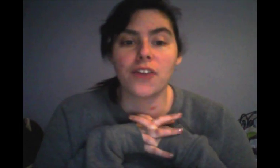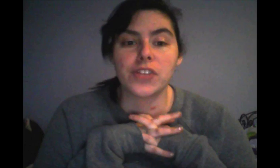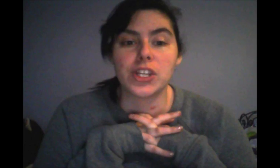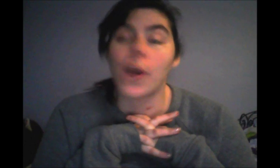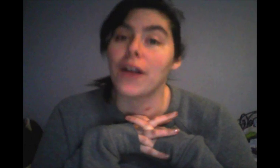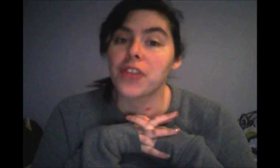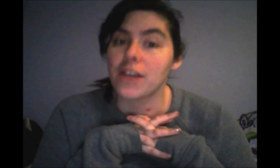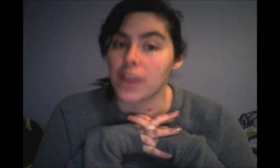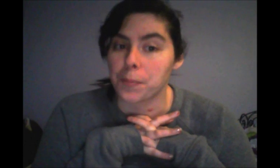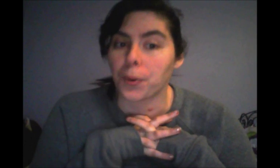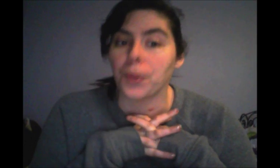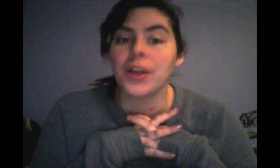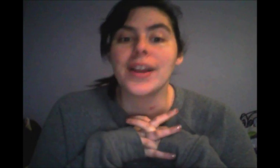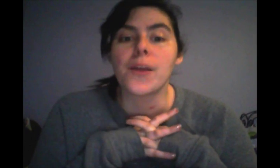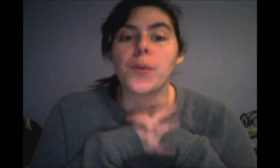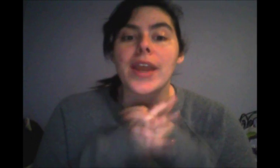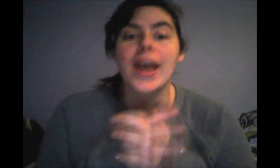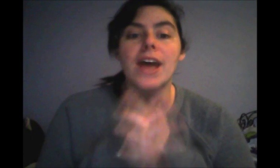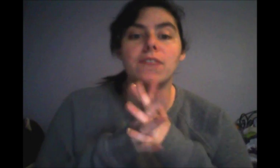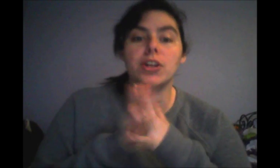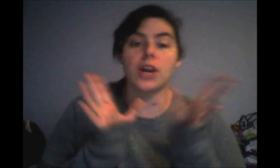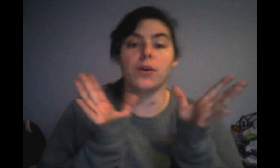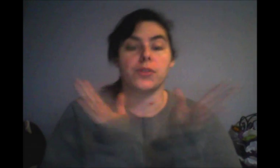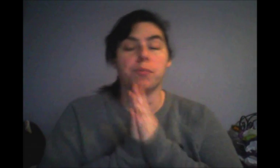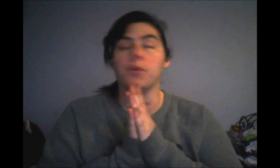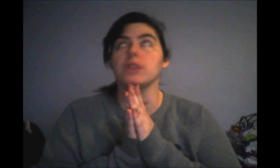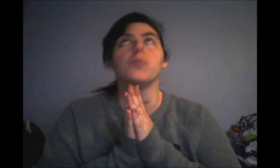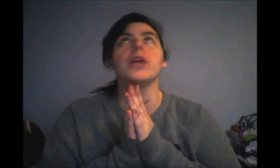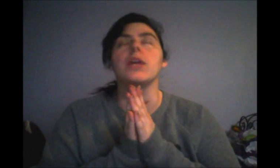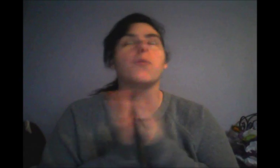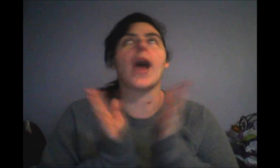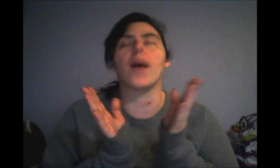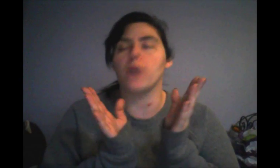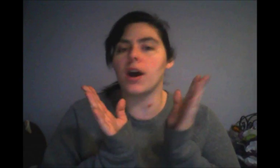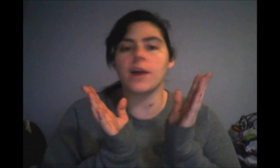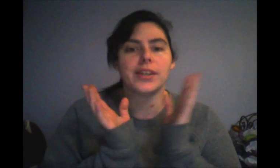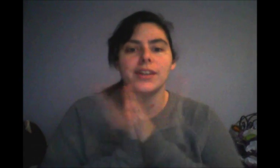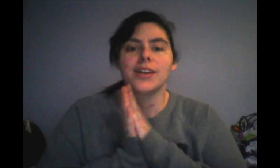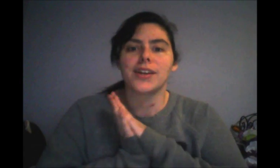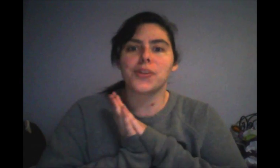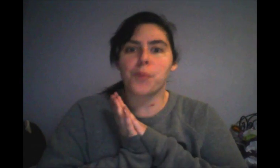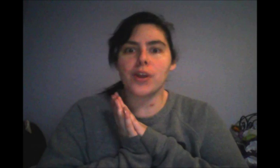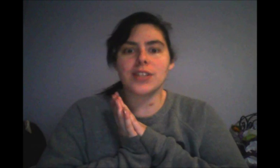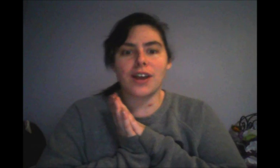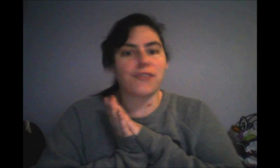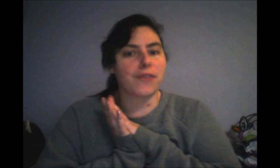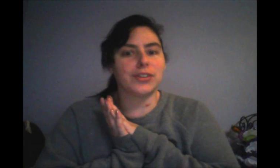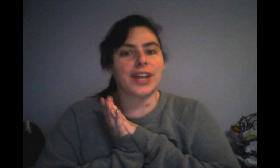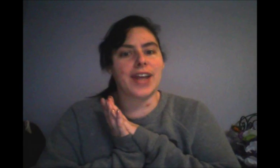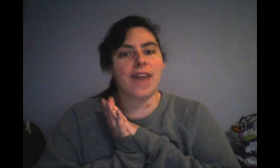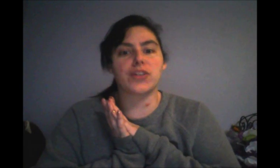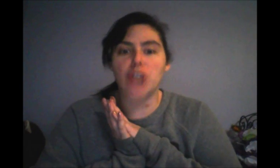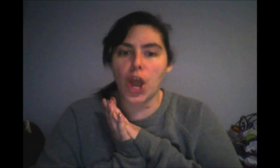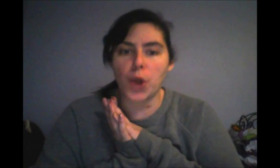the 12th of April, we have a show, the boys, we, wow. Um, the boys of Rebel 9 have a show